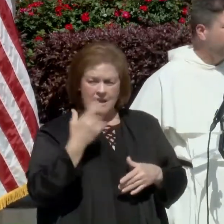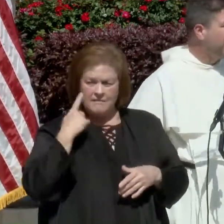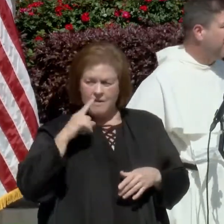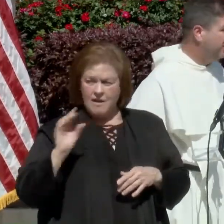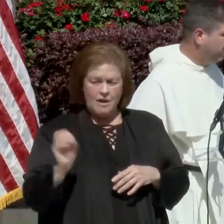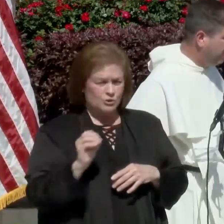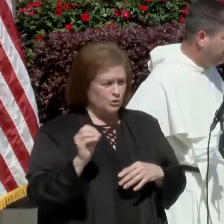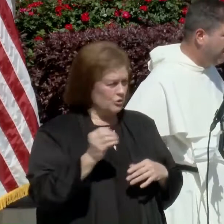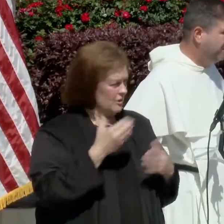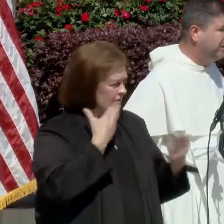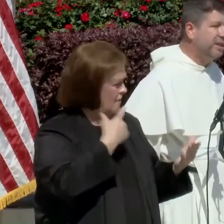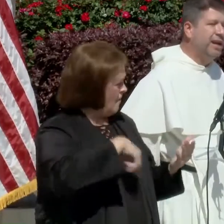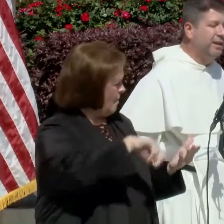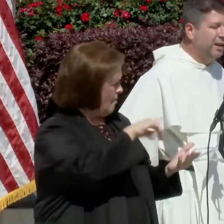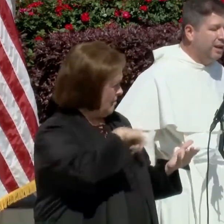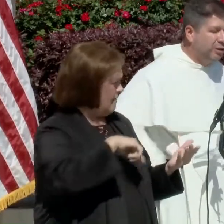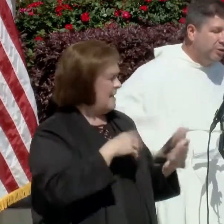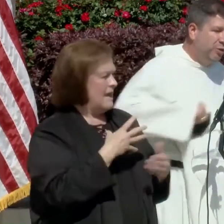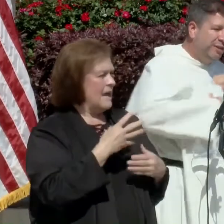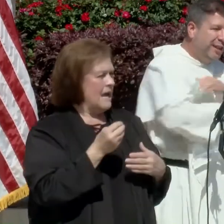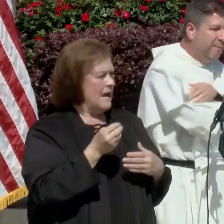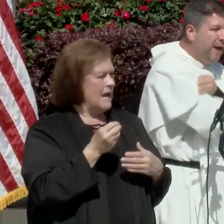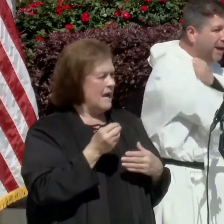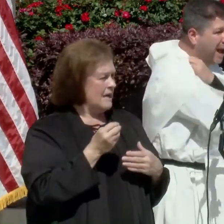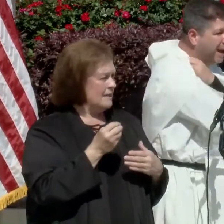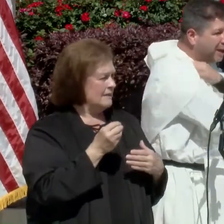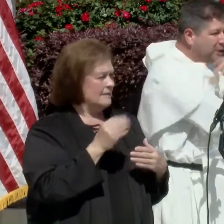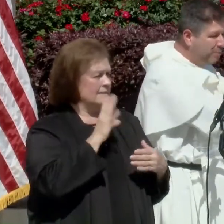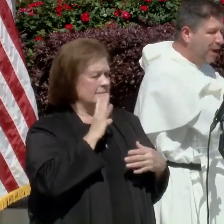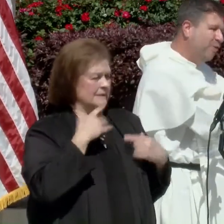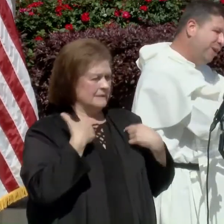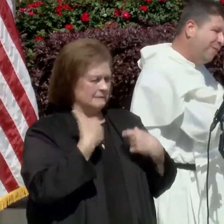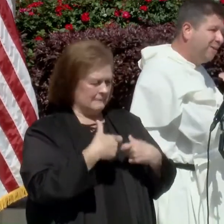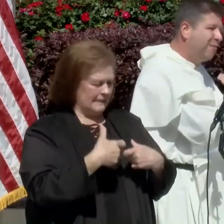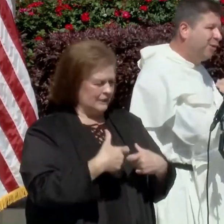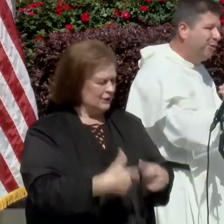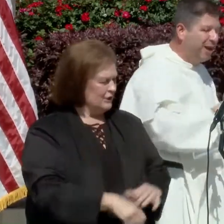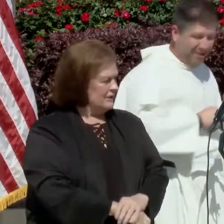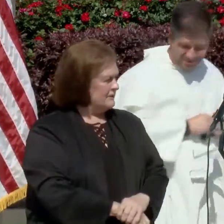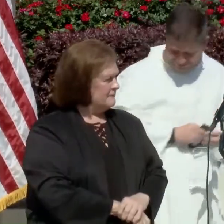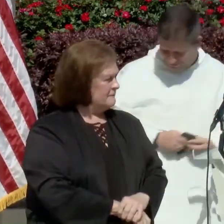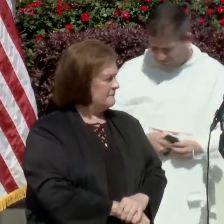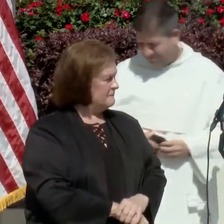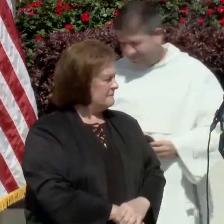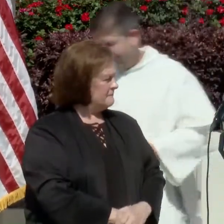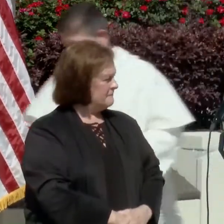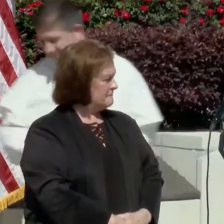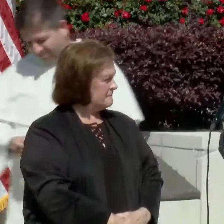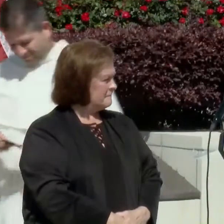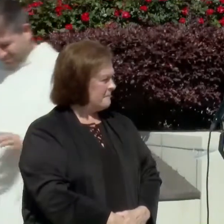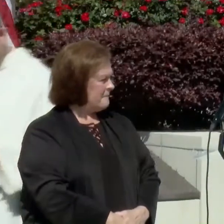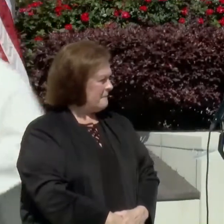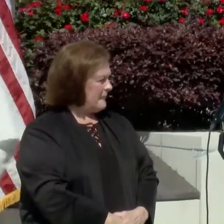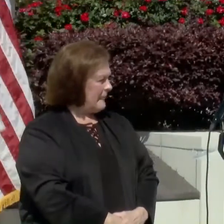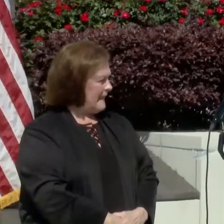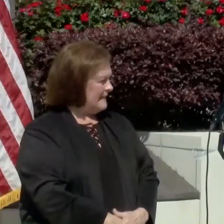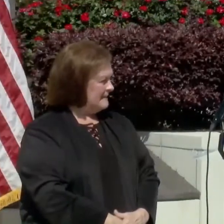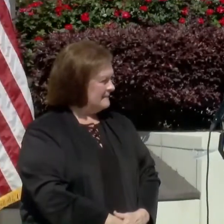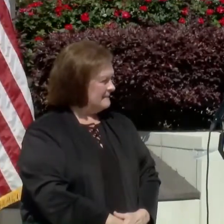to Ochsner and to all the partners and Subete la manga hispano event a vacuna. Thank you.